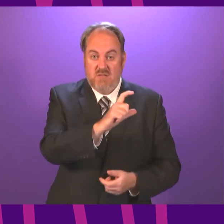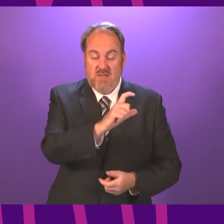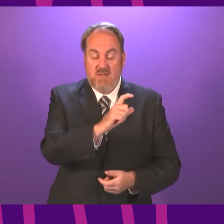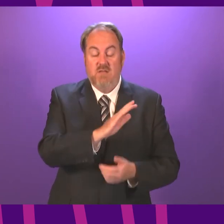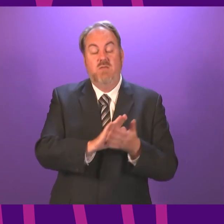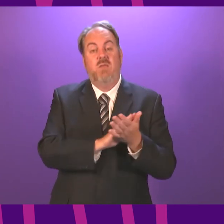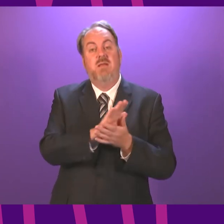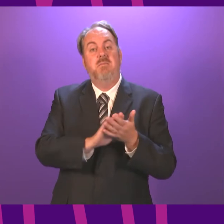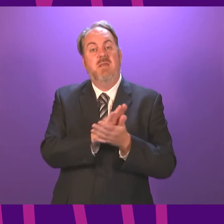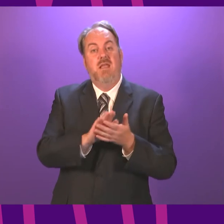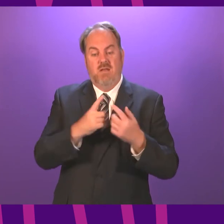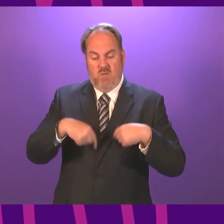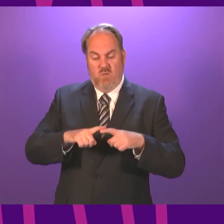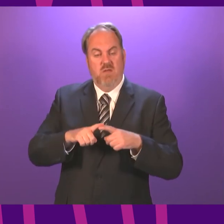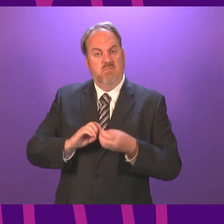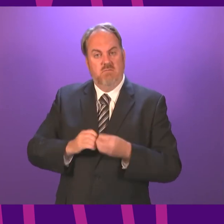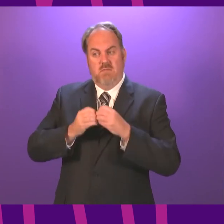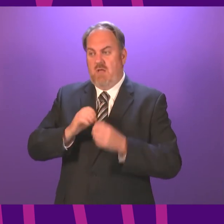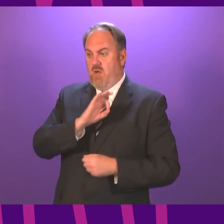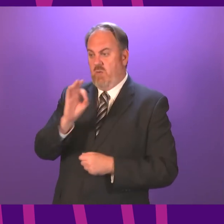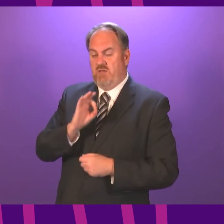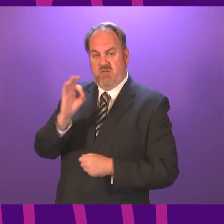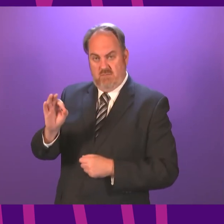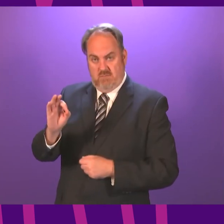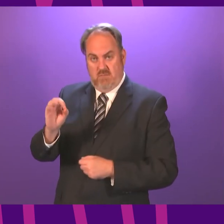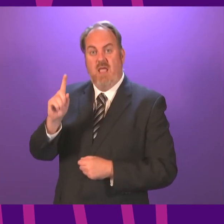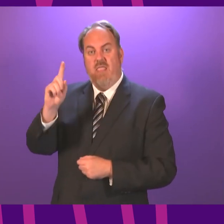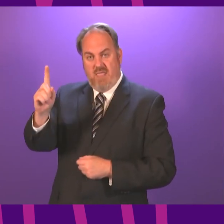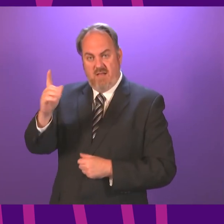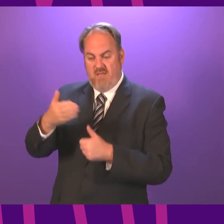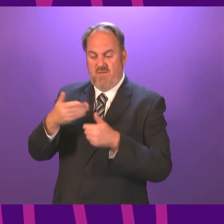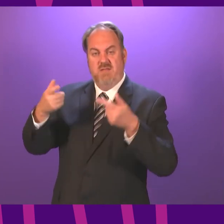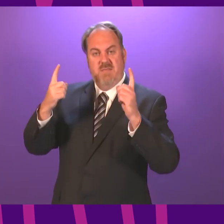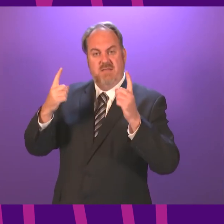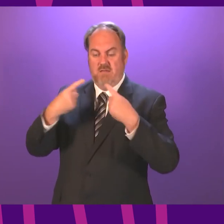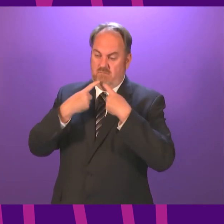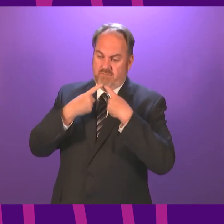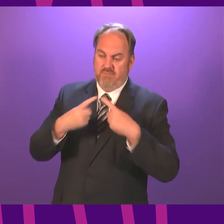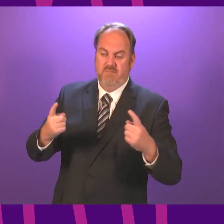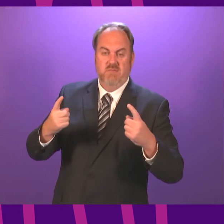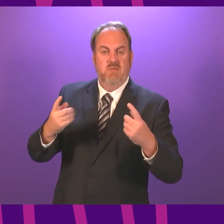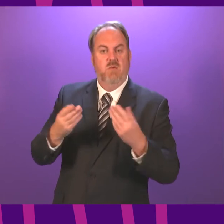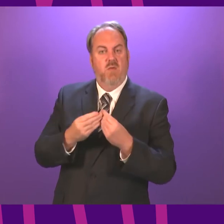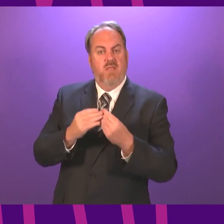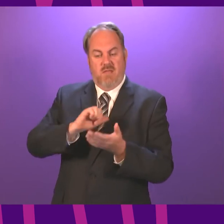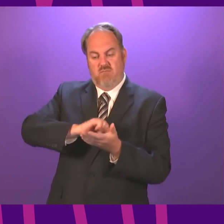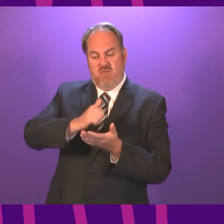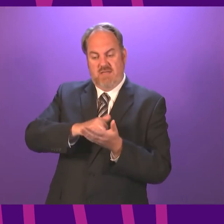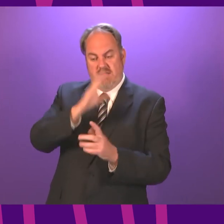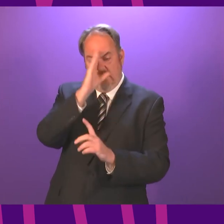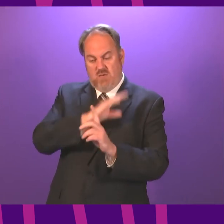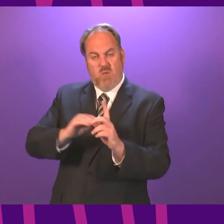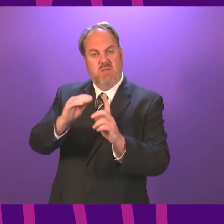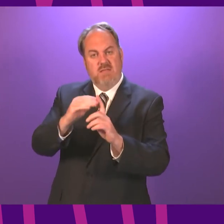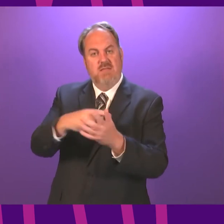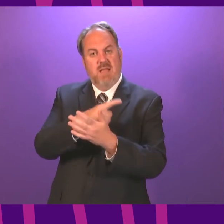Government-initiated question and announced to the public in the First Minister's media briefing with an accompanying press notice and guidance on